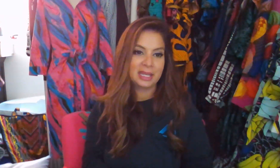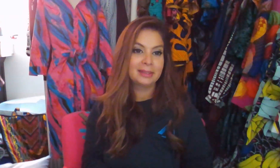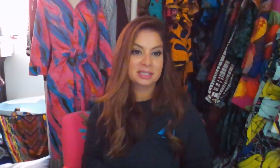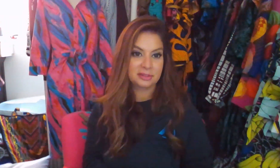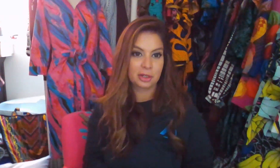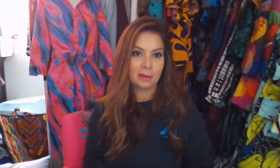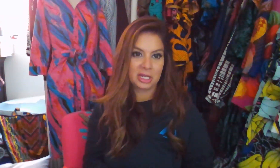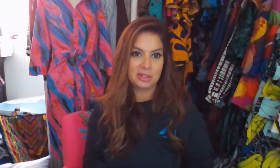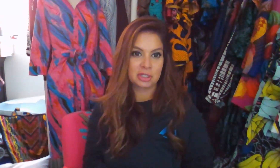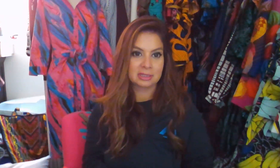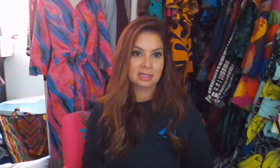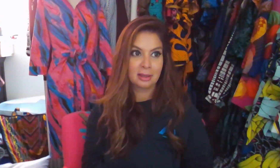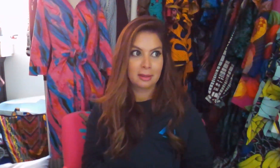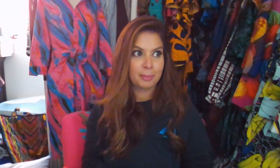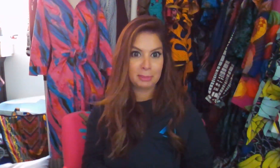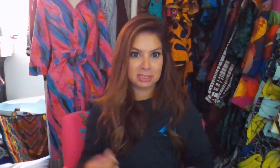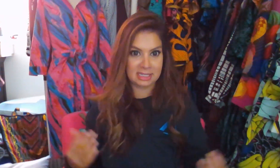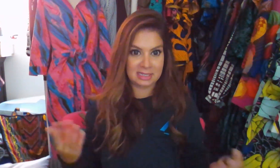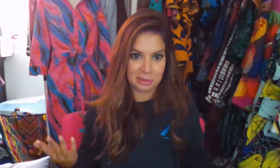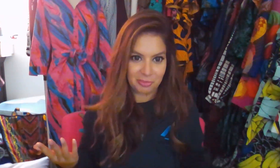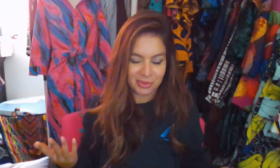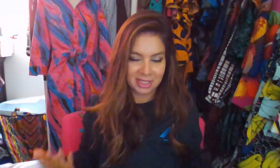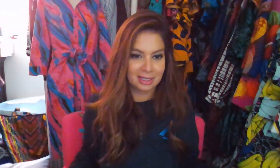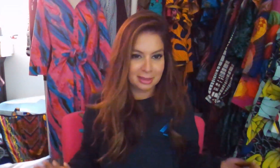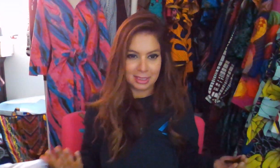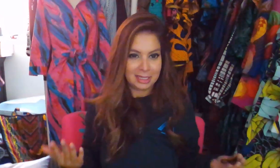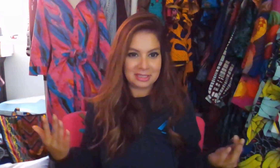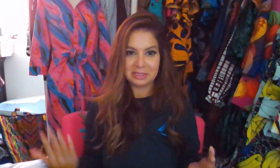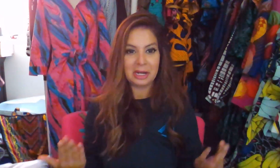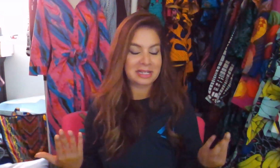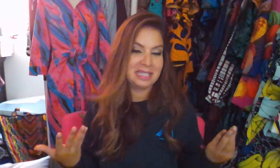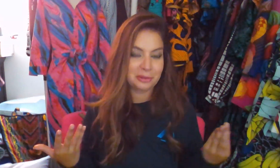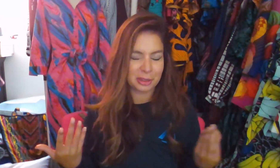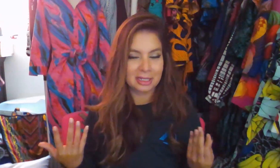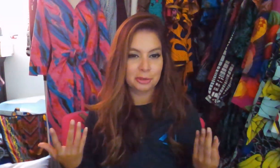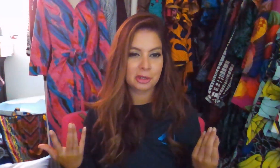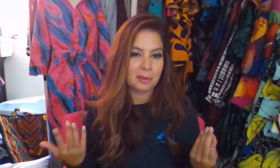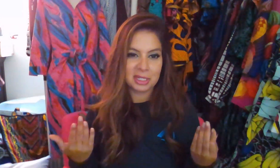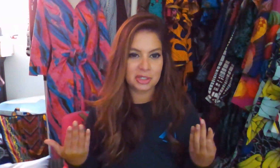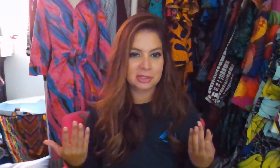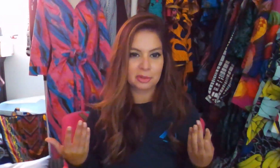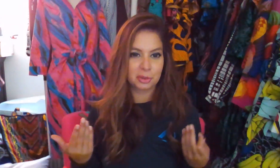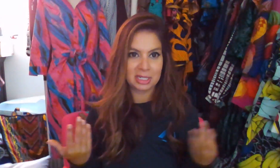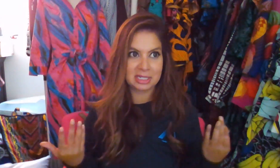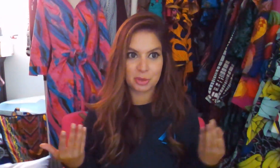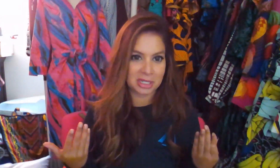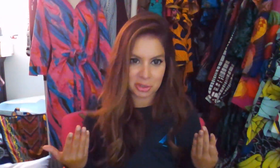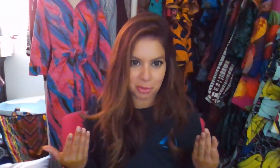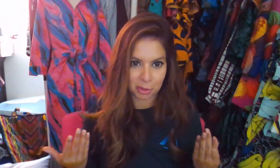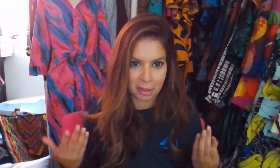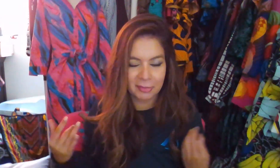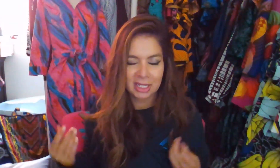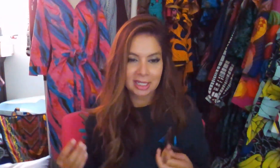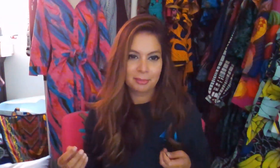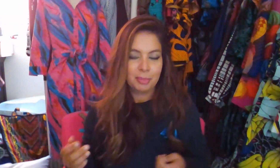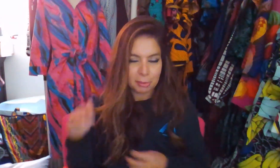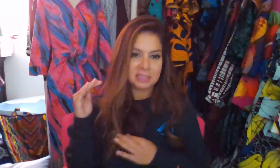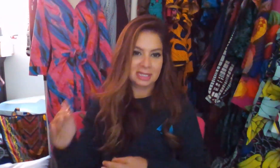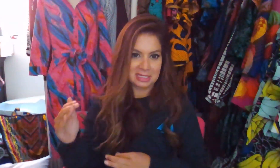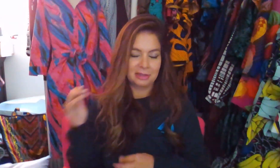make a list of accommodations, publicize them. This is not a secret. Your accommodations aren't the witness protection program. Publicize